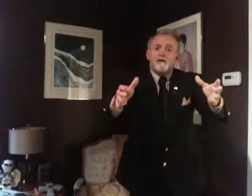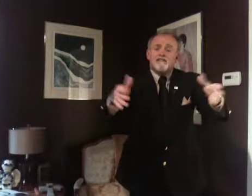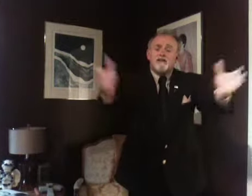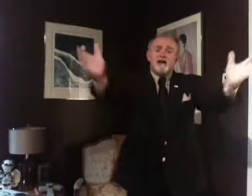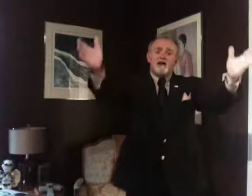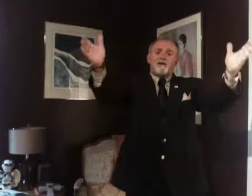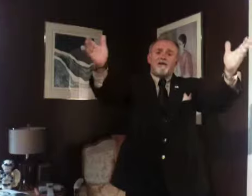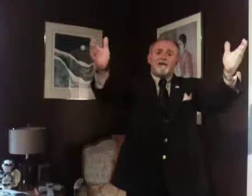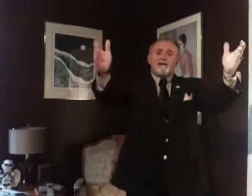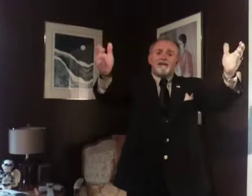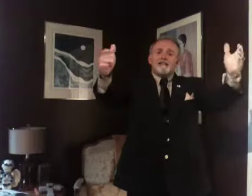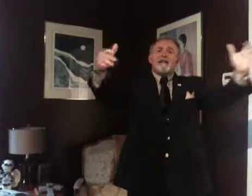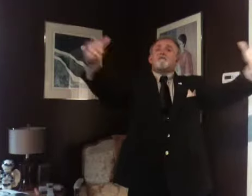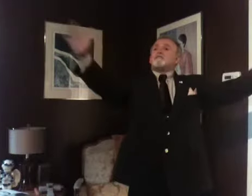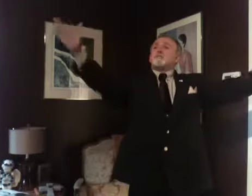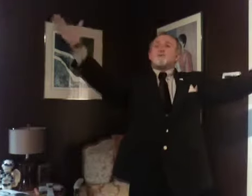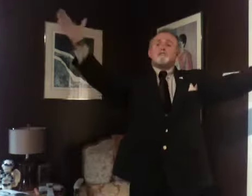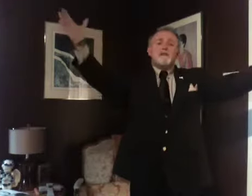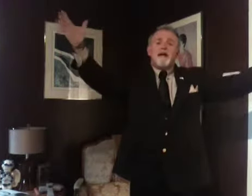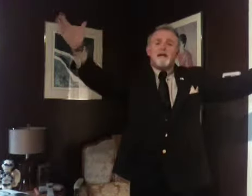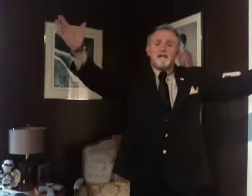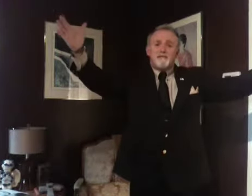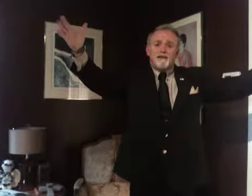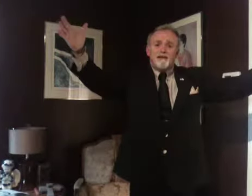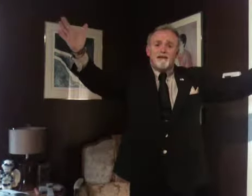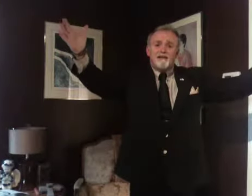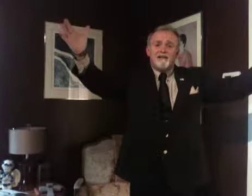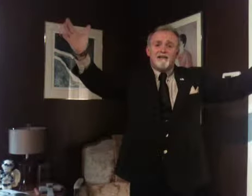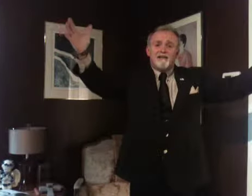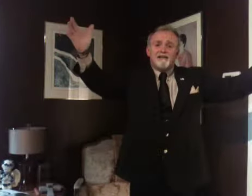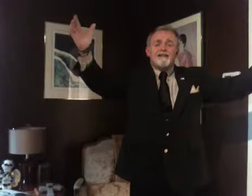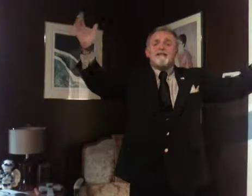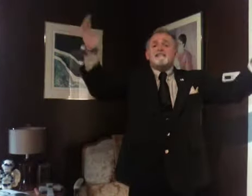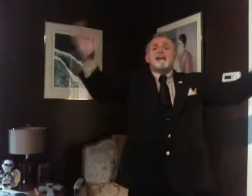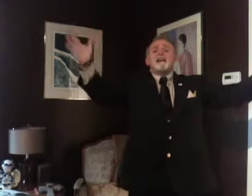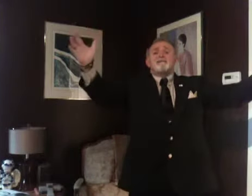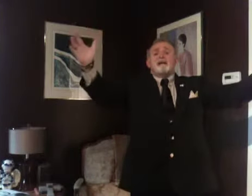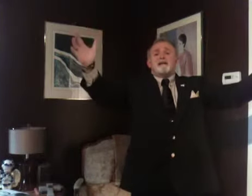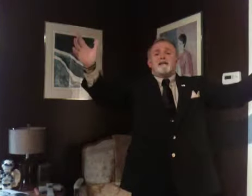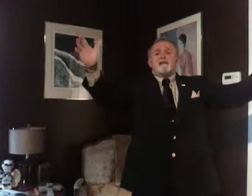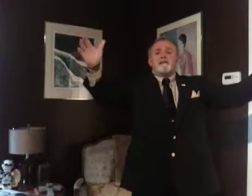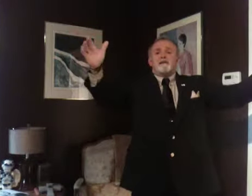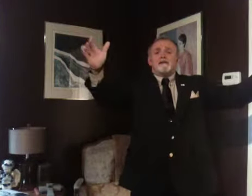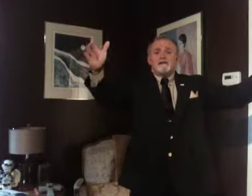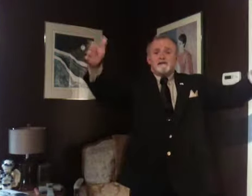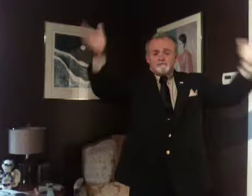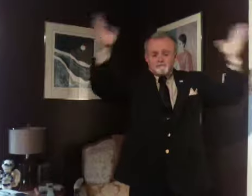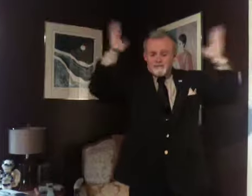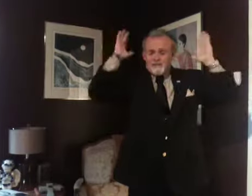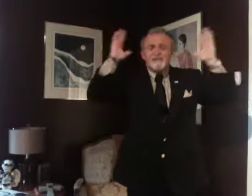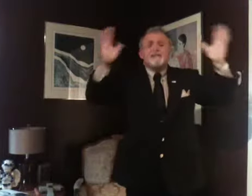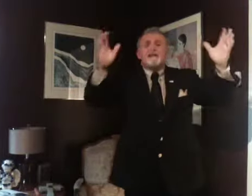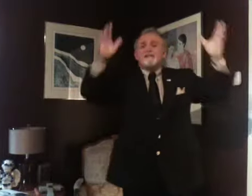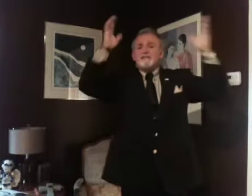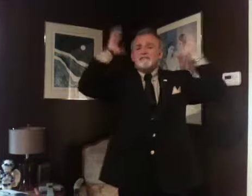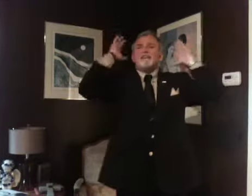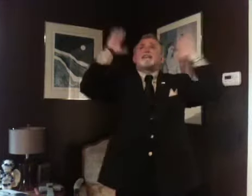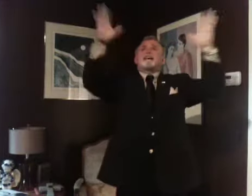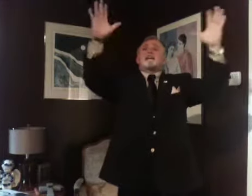Smile. Life is worth smiling about. Get excited about life. Get excited and just say, God,